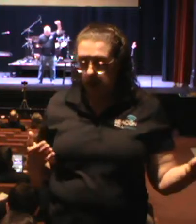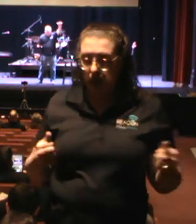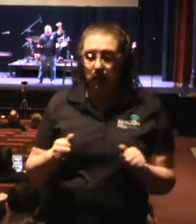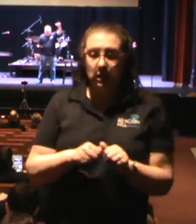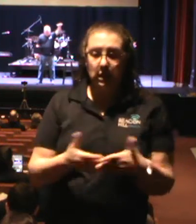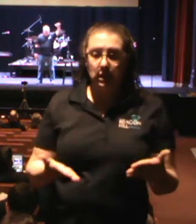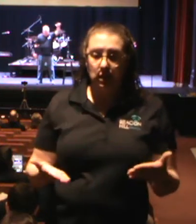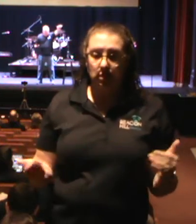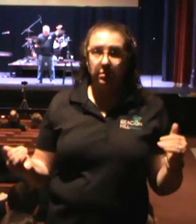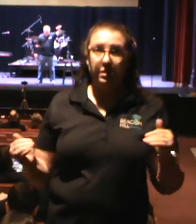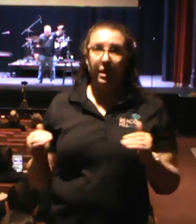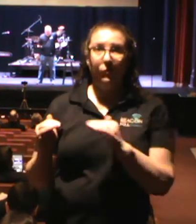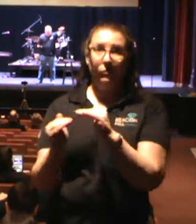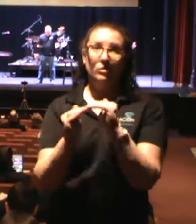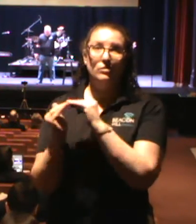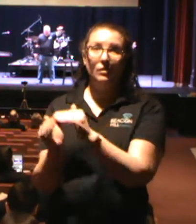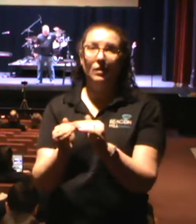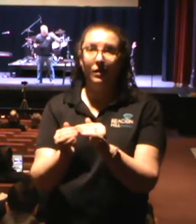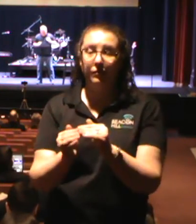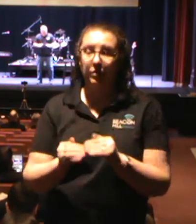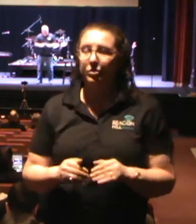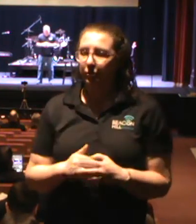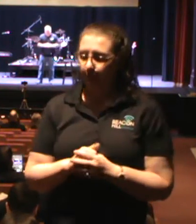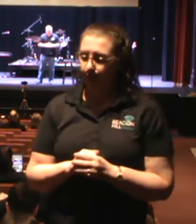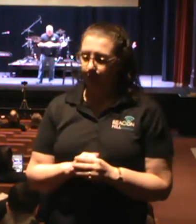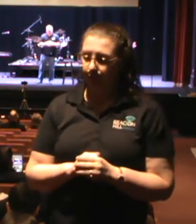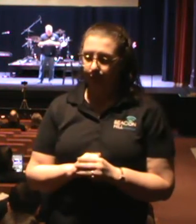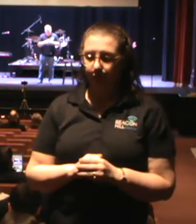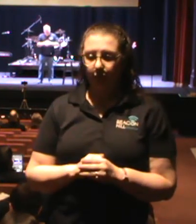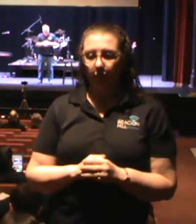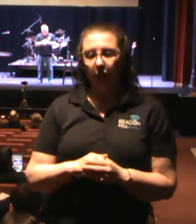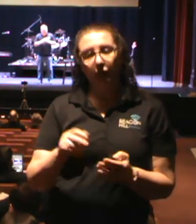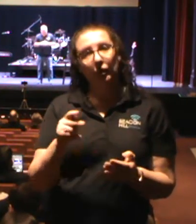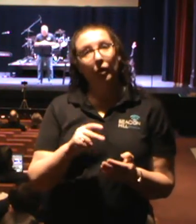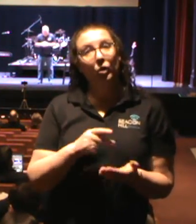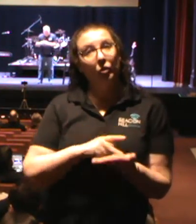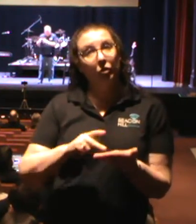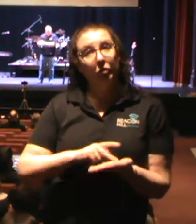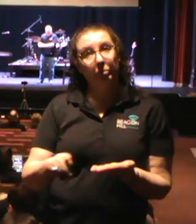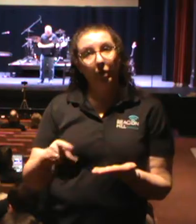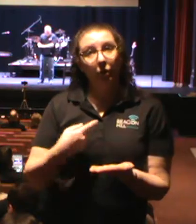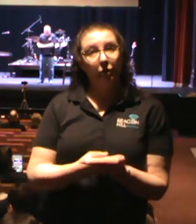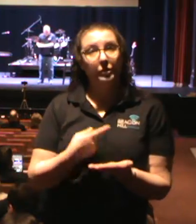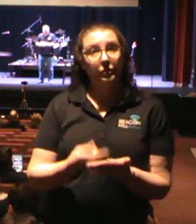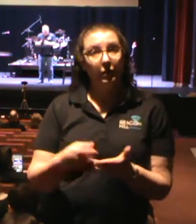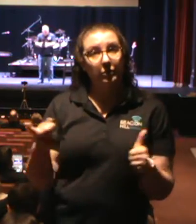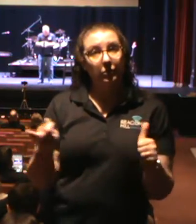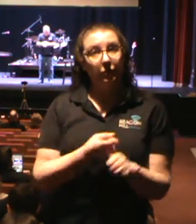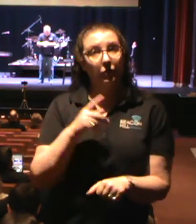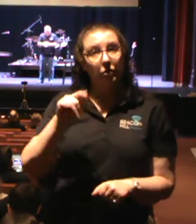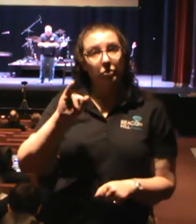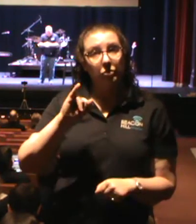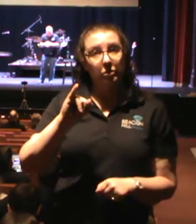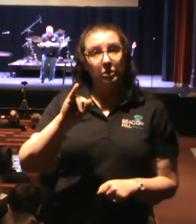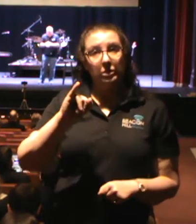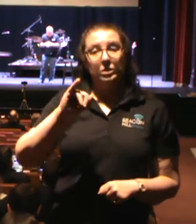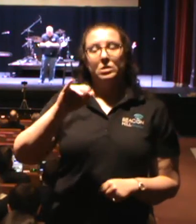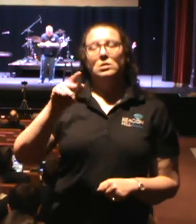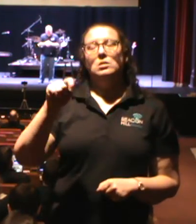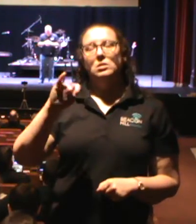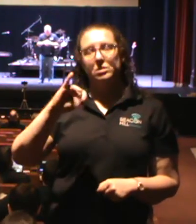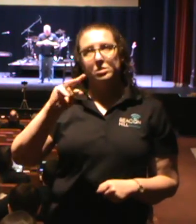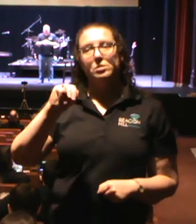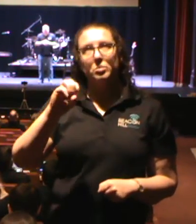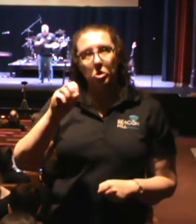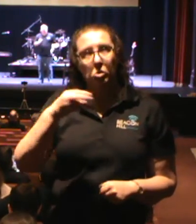And more importantly, the shepherd of the church, Jesus Christ. That is why Paul spent his time in 1 Timothy chapter 3 going over the qualifications